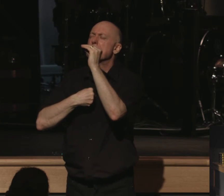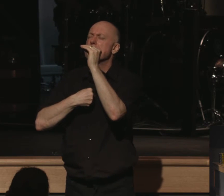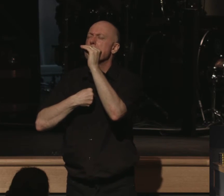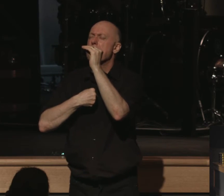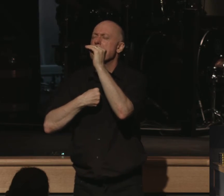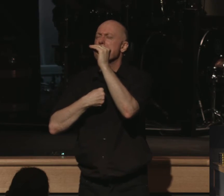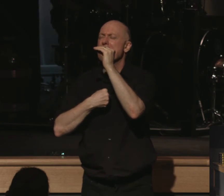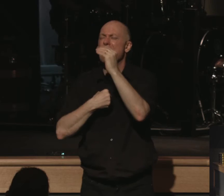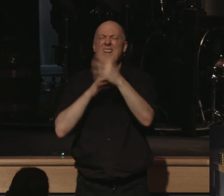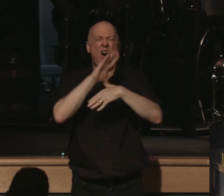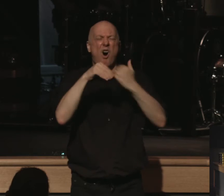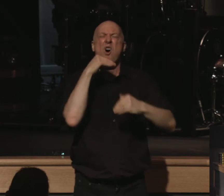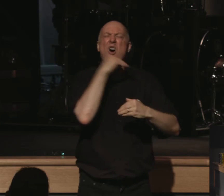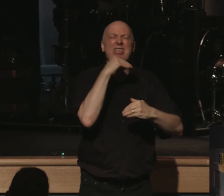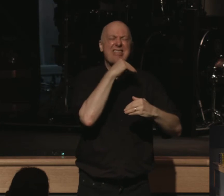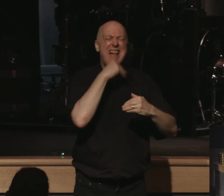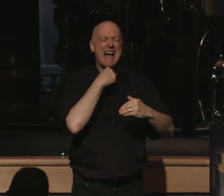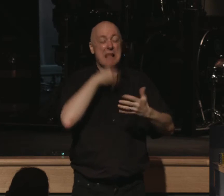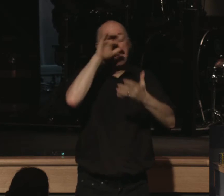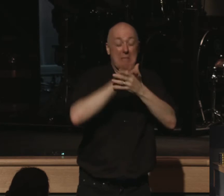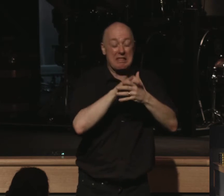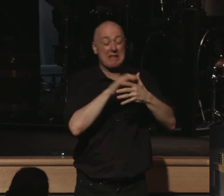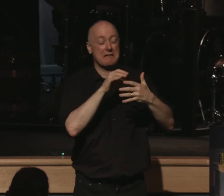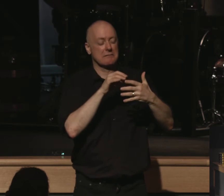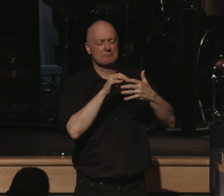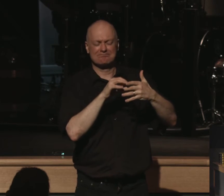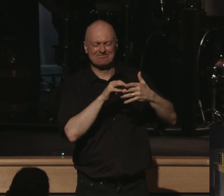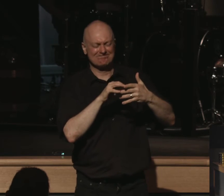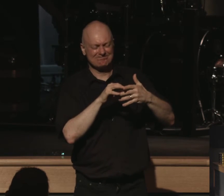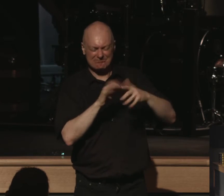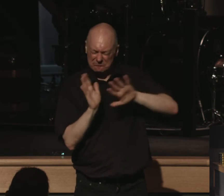Push away the lies that I believe in prayer and draw me close to you, Lord.